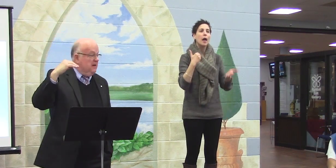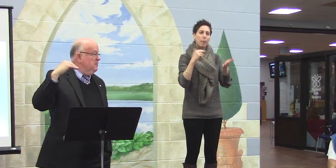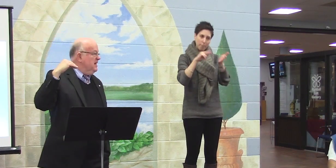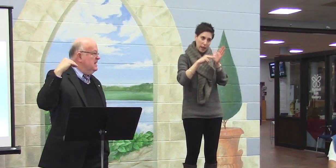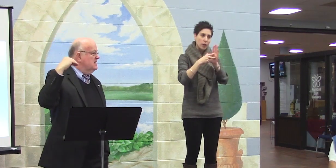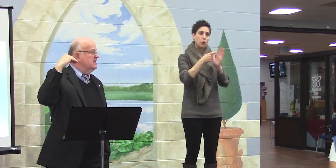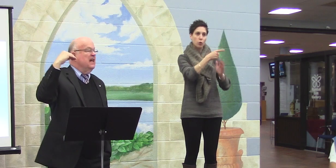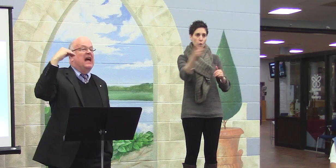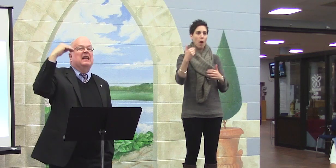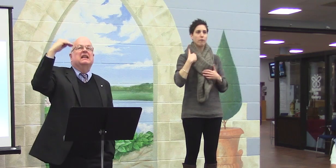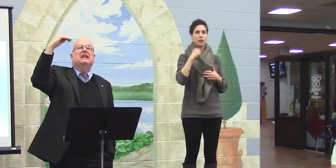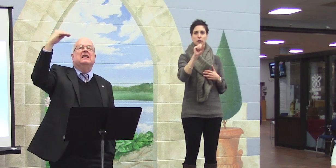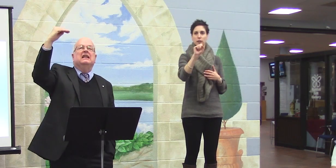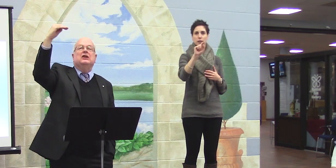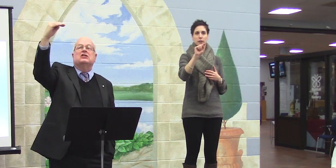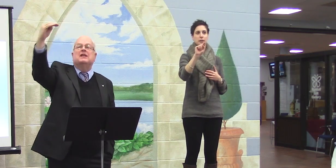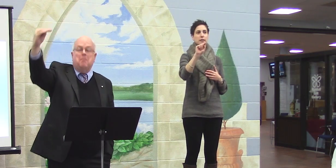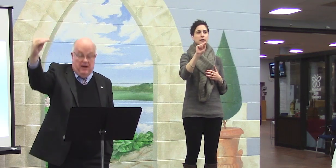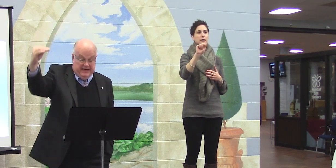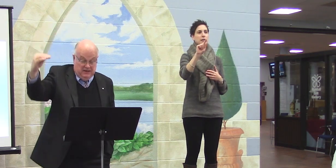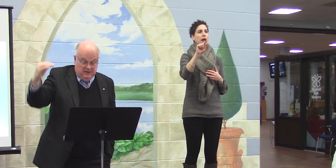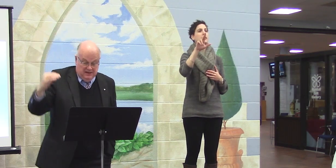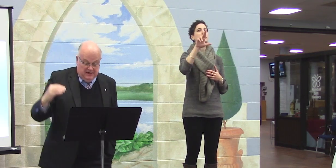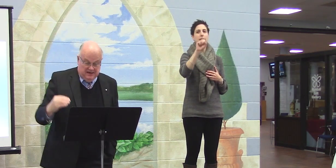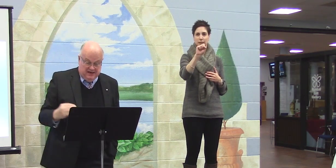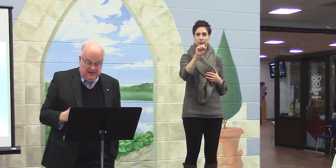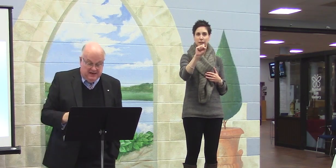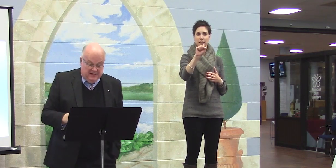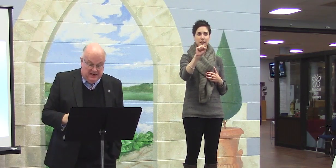It means that you're somebody.